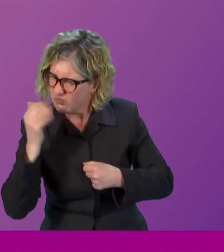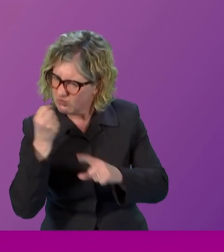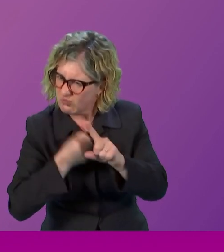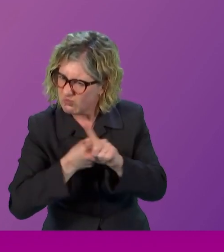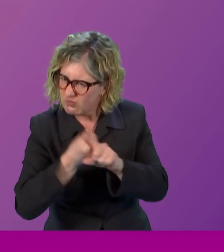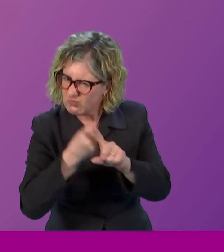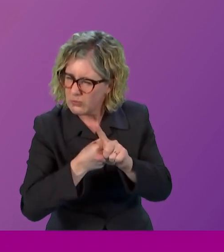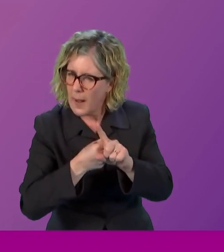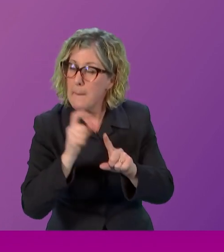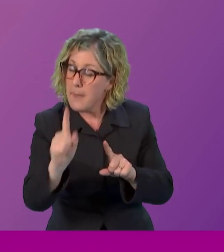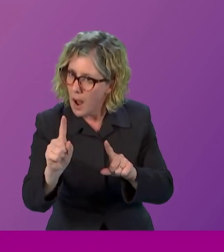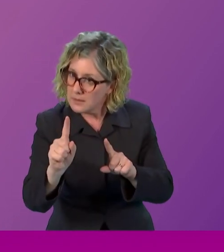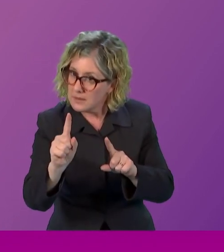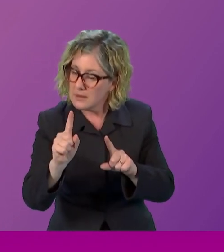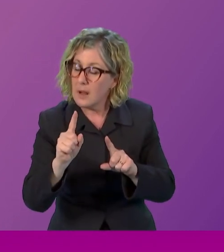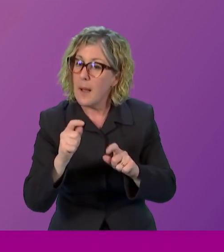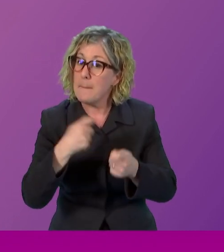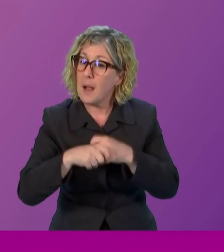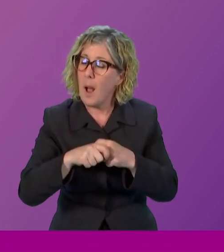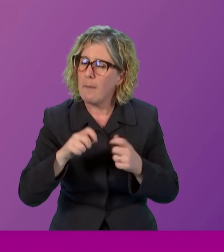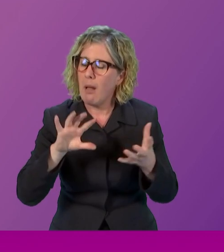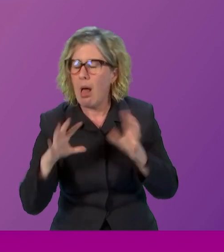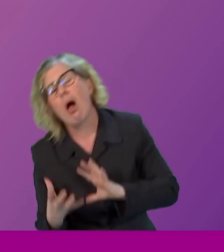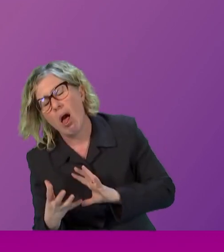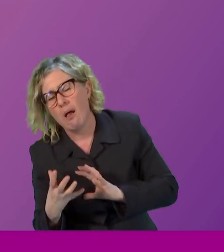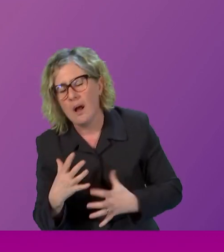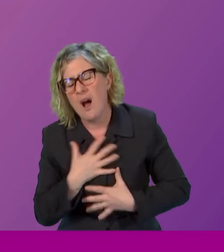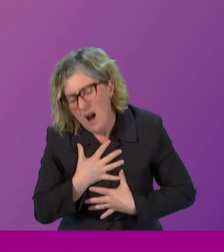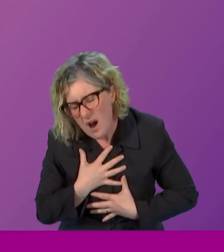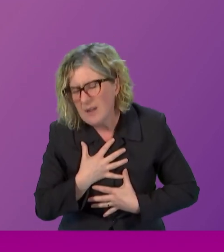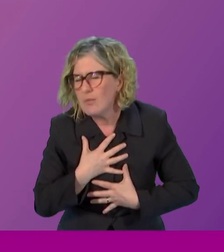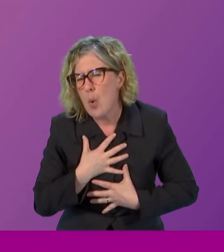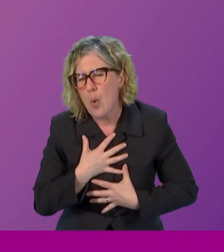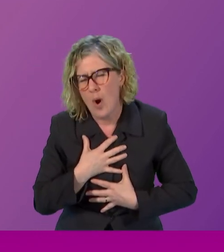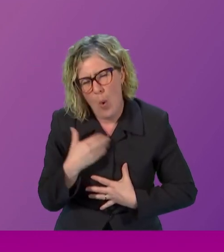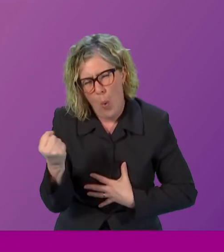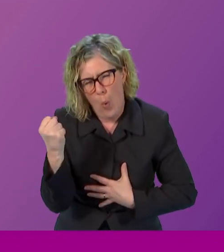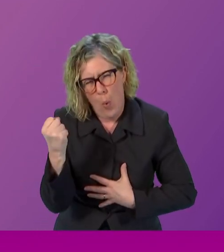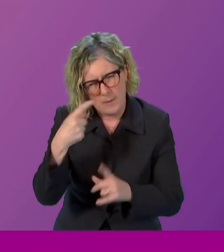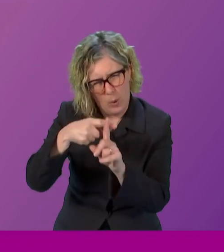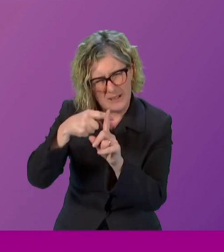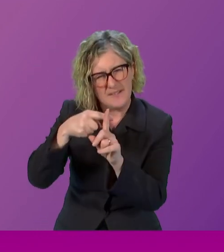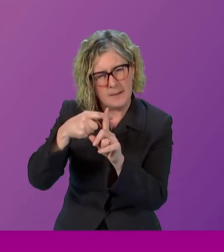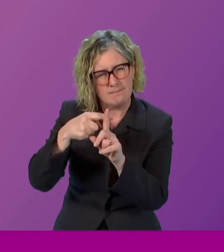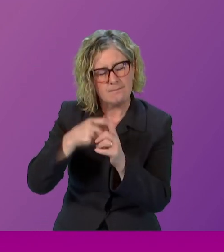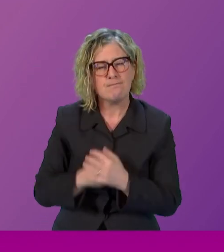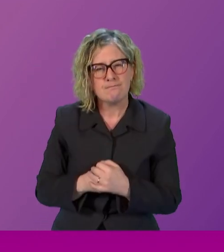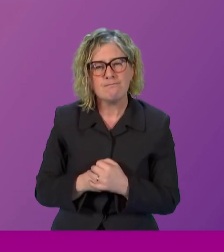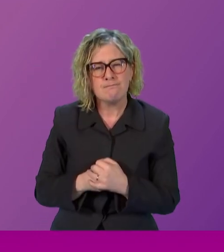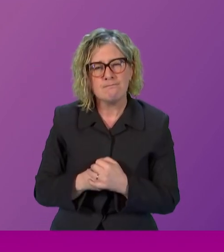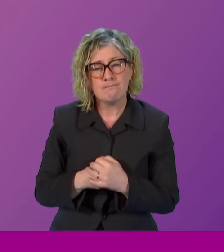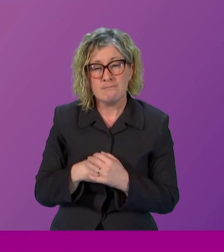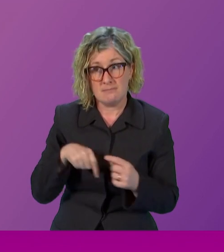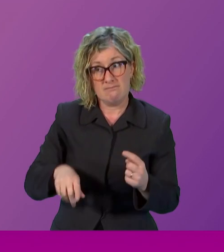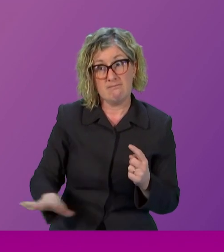but never ever give in to despair the talents of young women across our